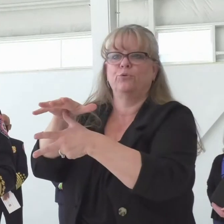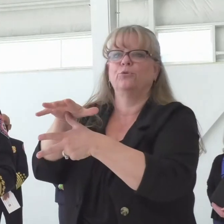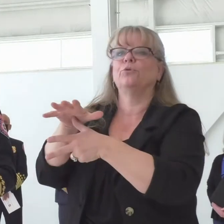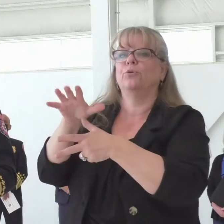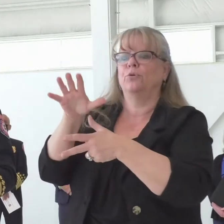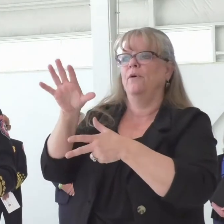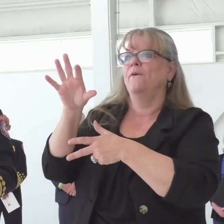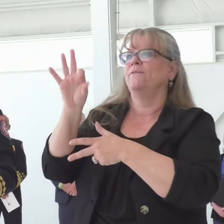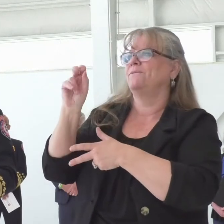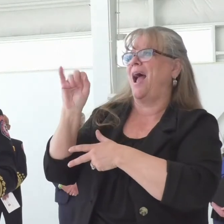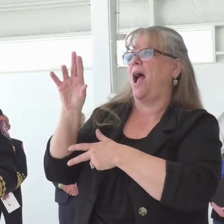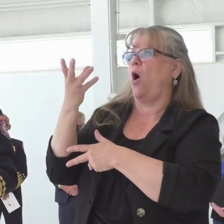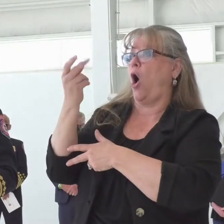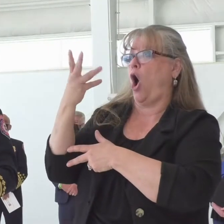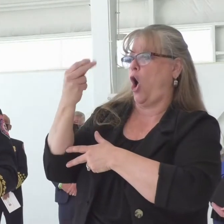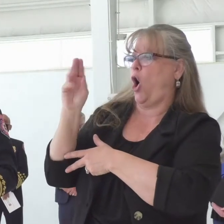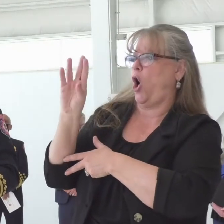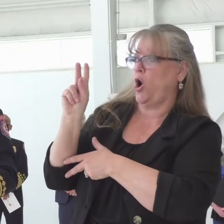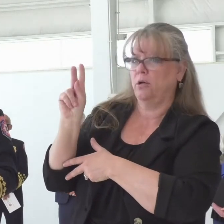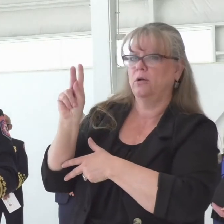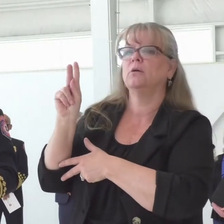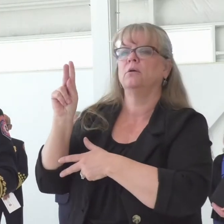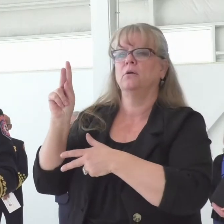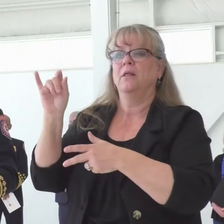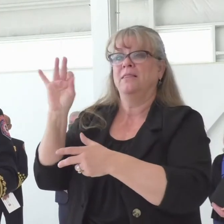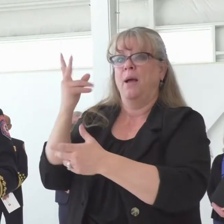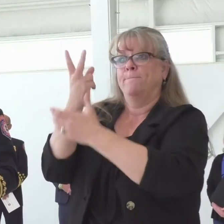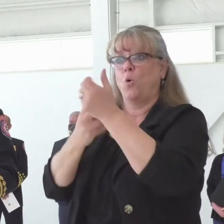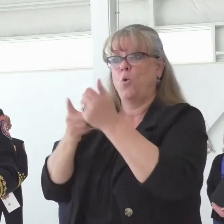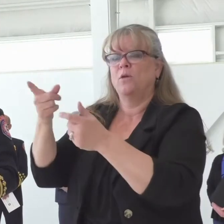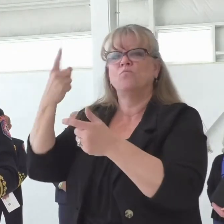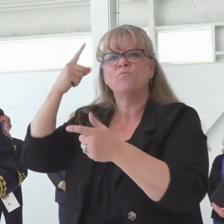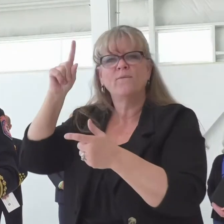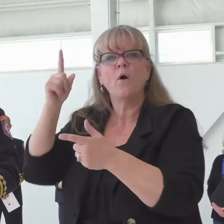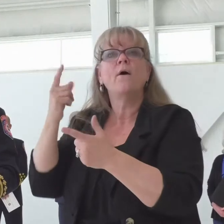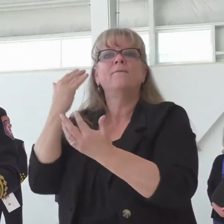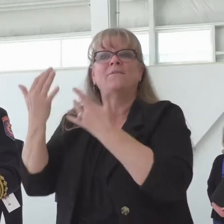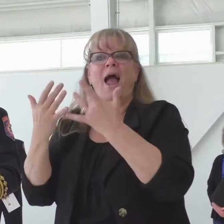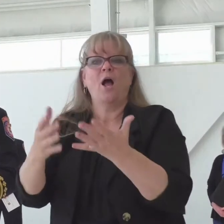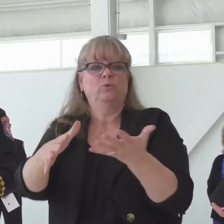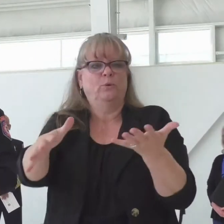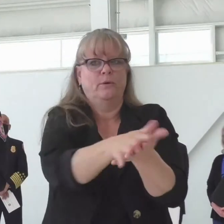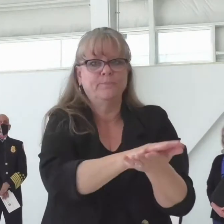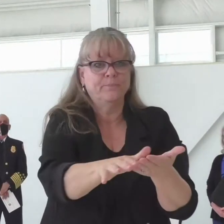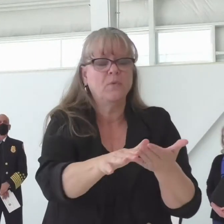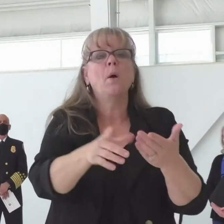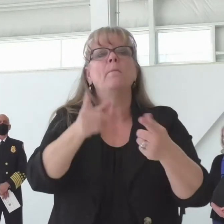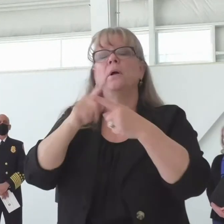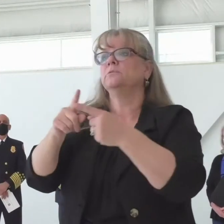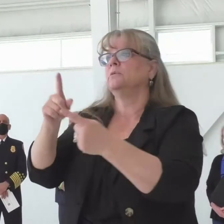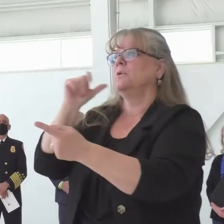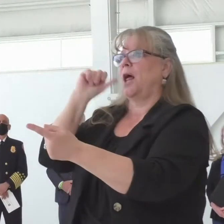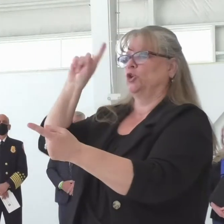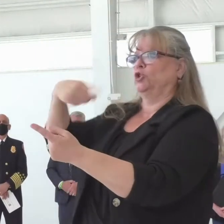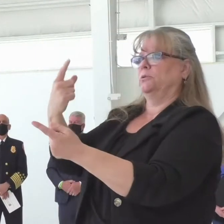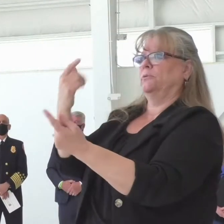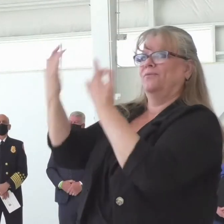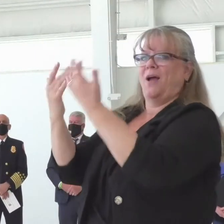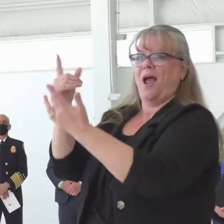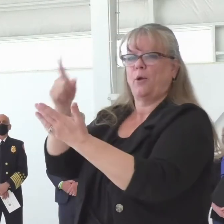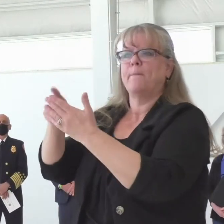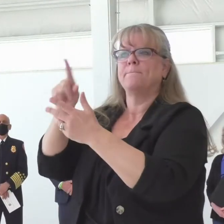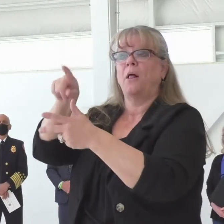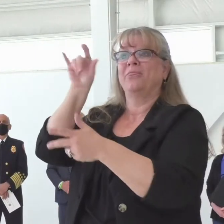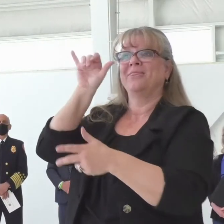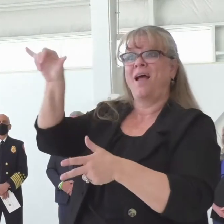firefighting and non-fire missions, a wonderful tool in our toolbox. Not only will the fire hawk be an additional resource for aggressive and early